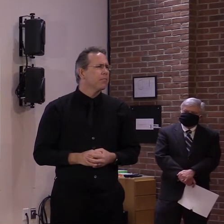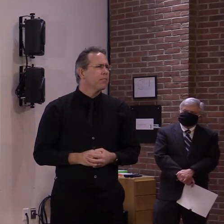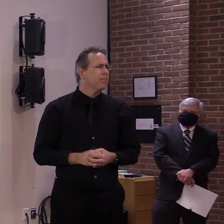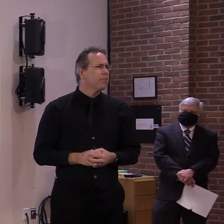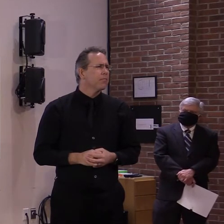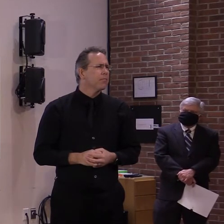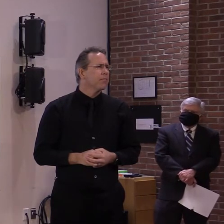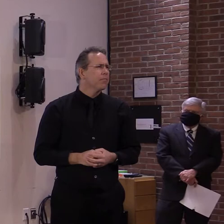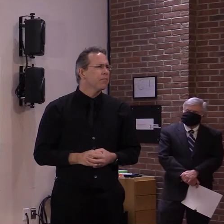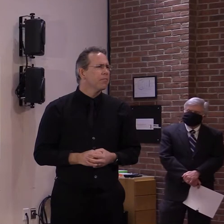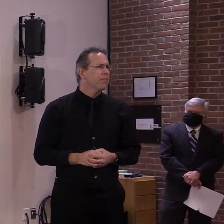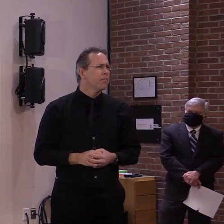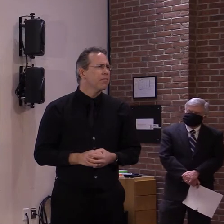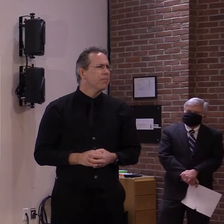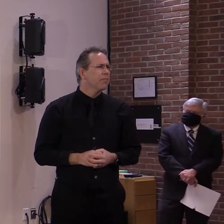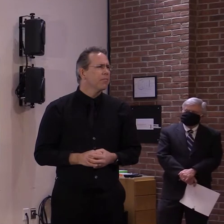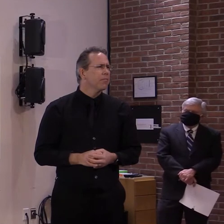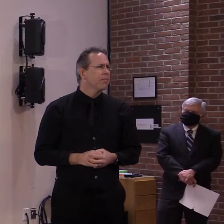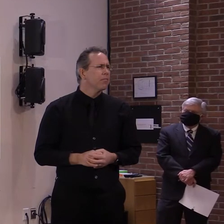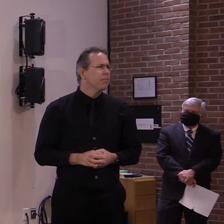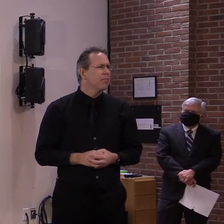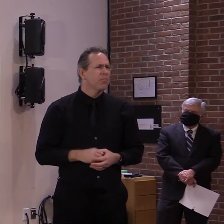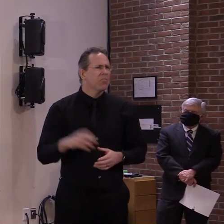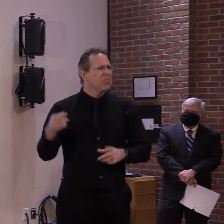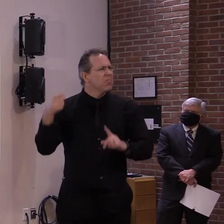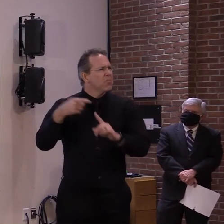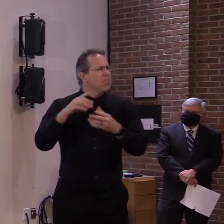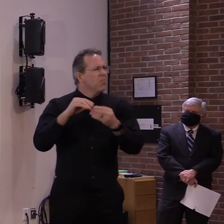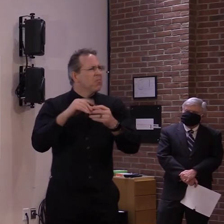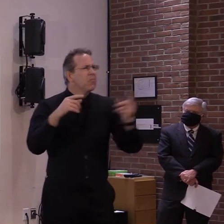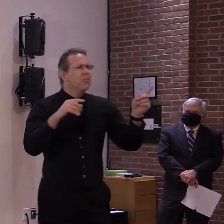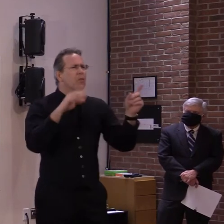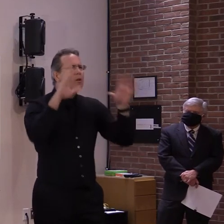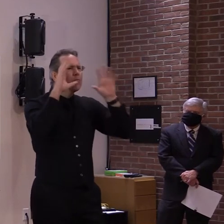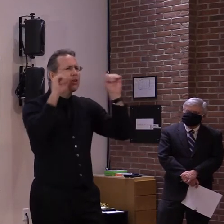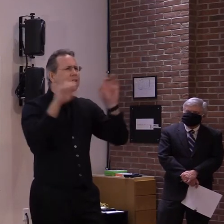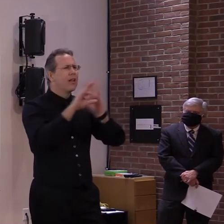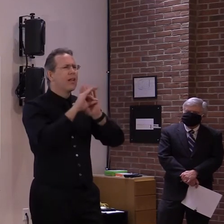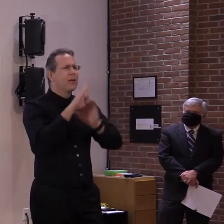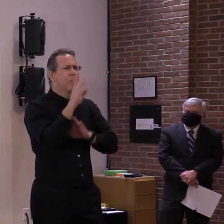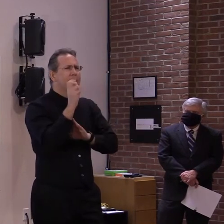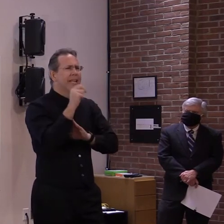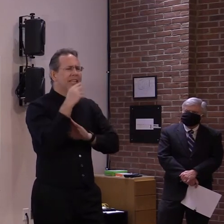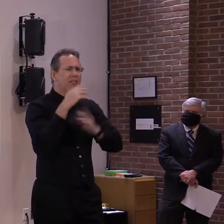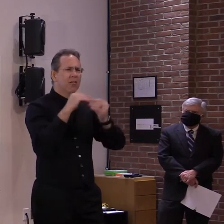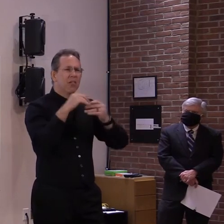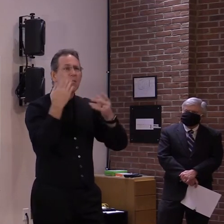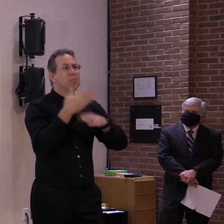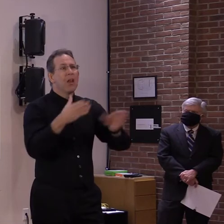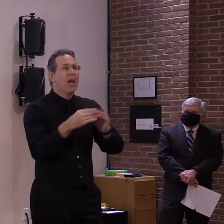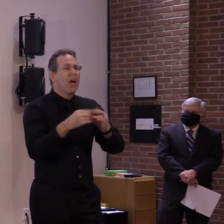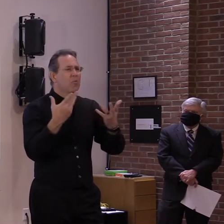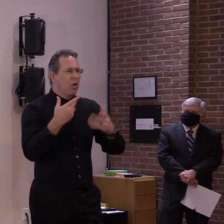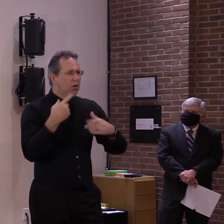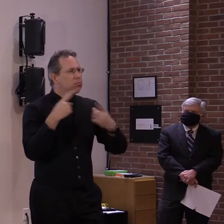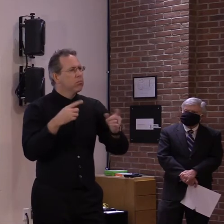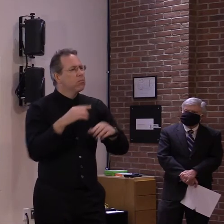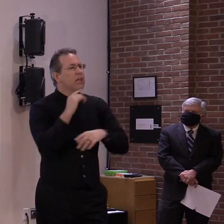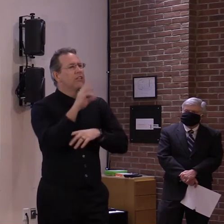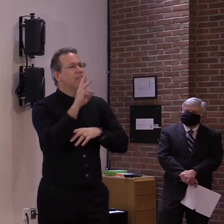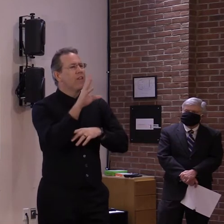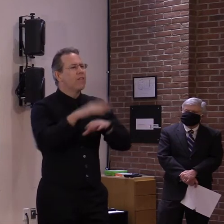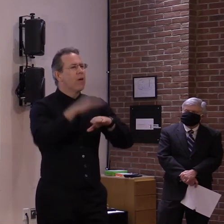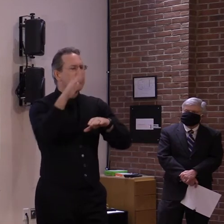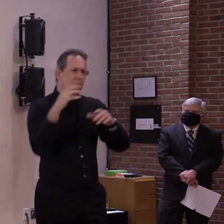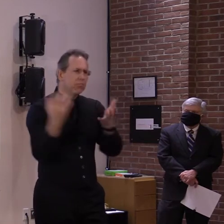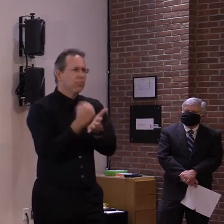You're sticking with 75. And there are now reports that there is no second-dose inventory that is now forthcoming from